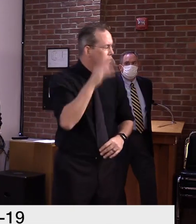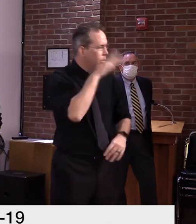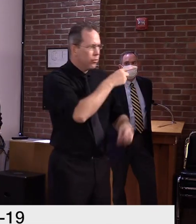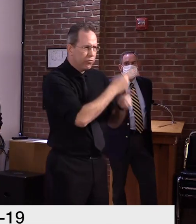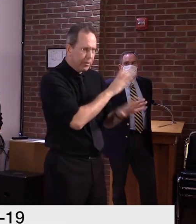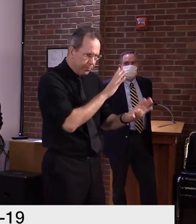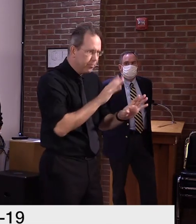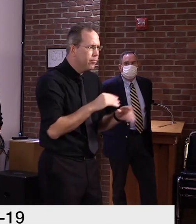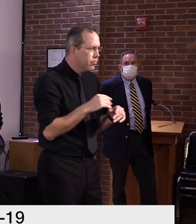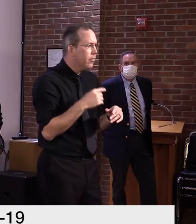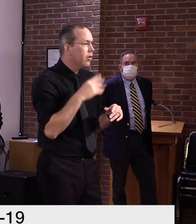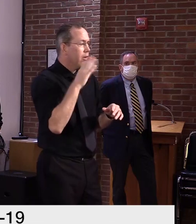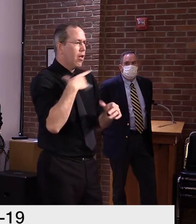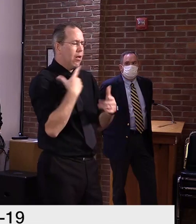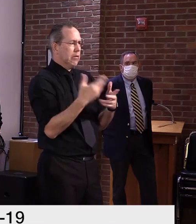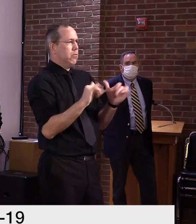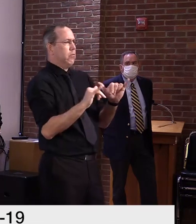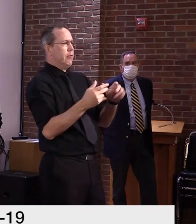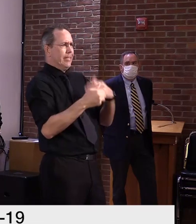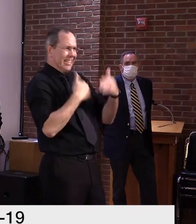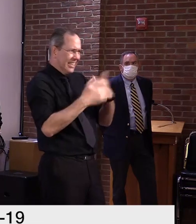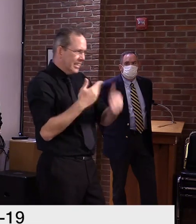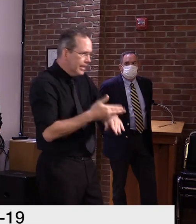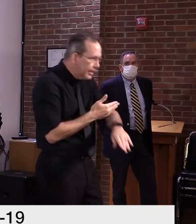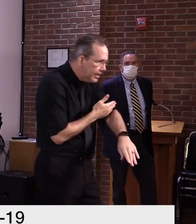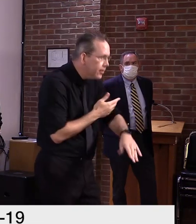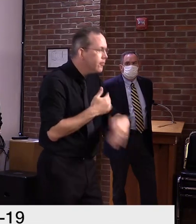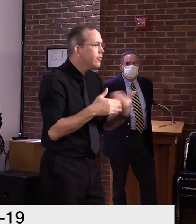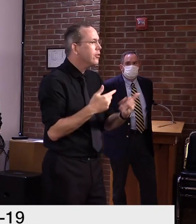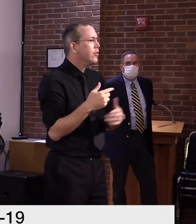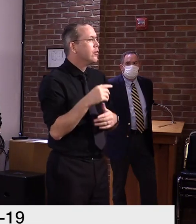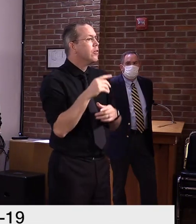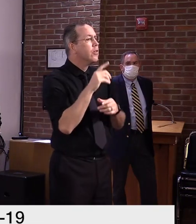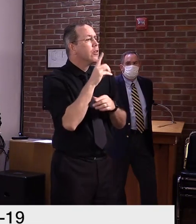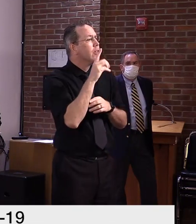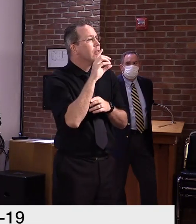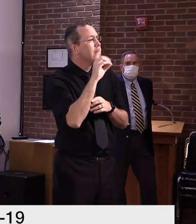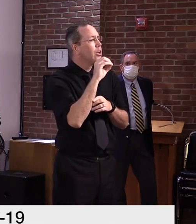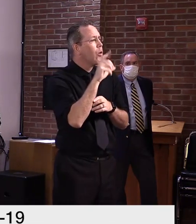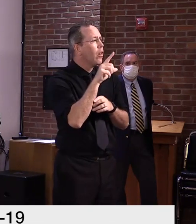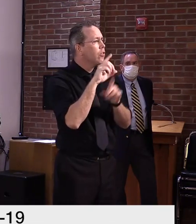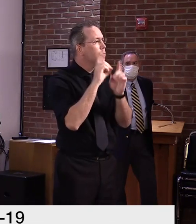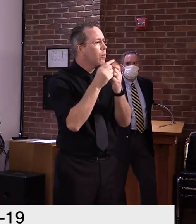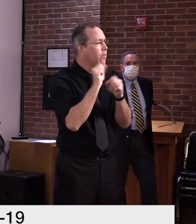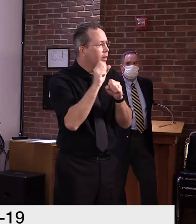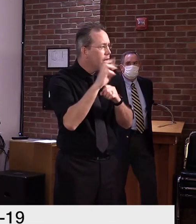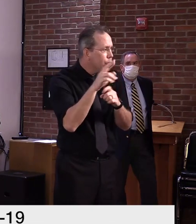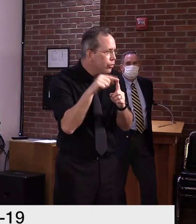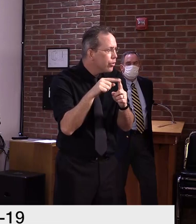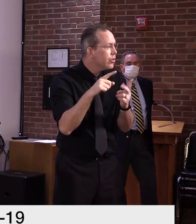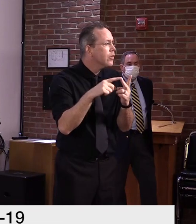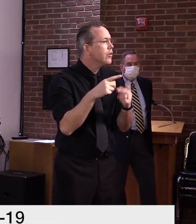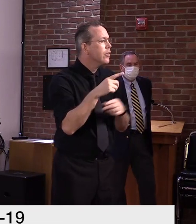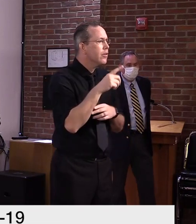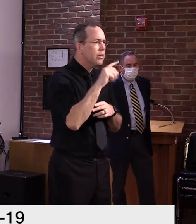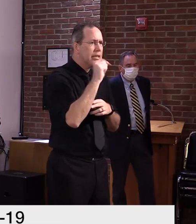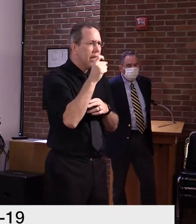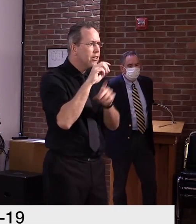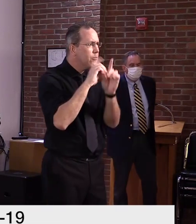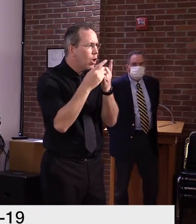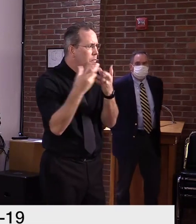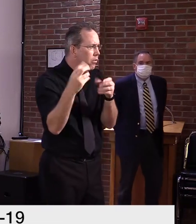credit to the Labor Department as well as the Tax Department for working together and trying to come up with a PUA assistance. That's been beneficial.